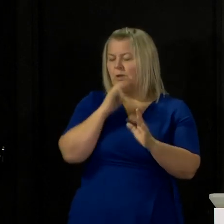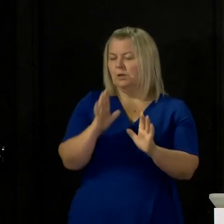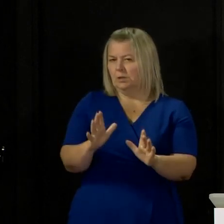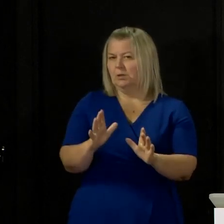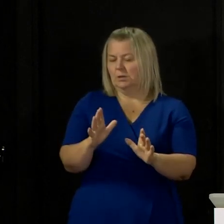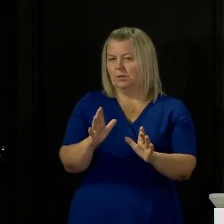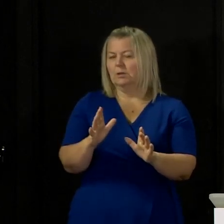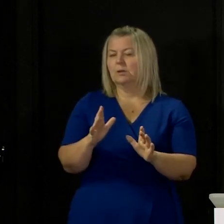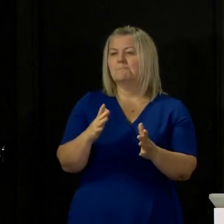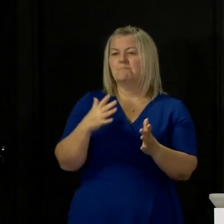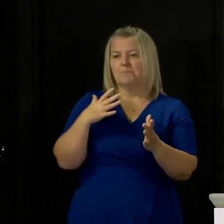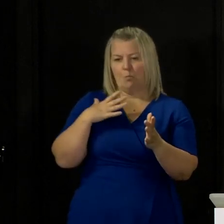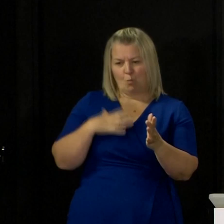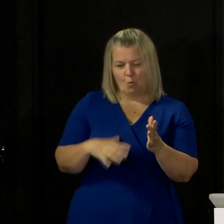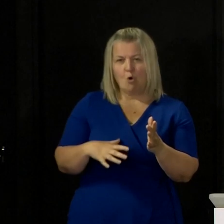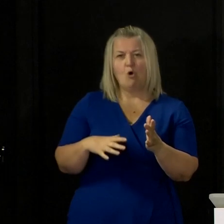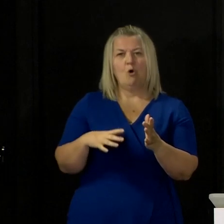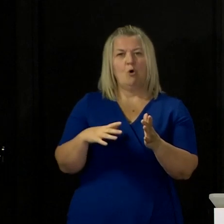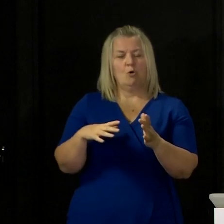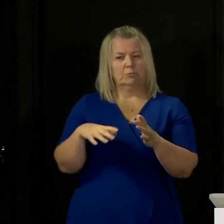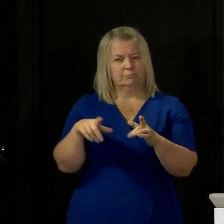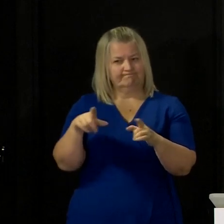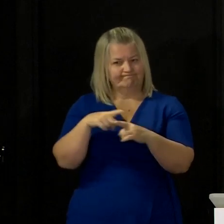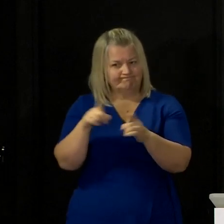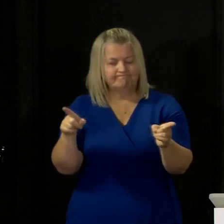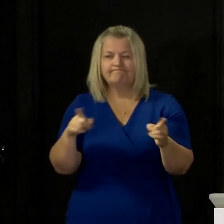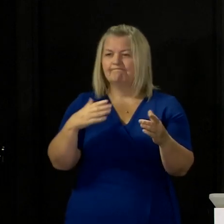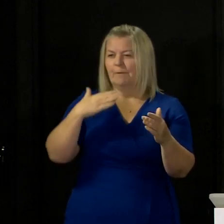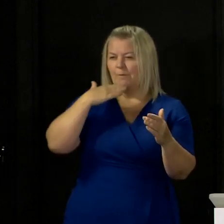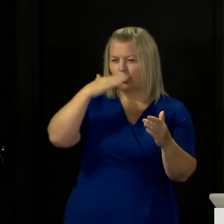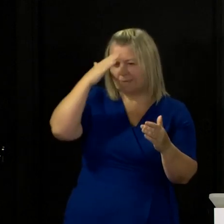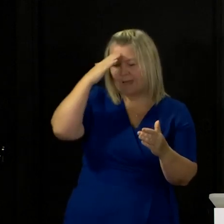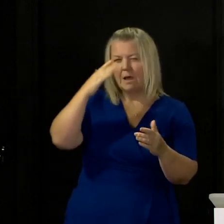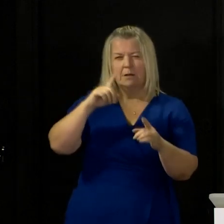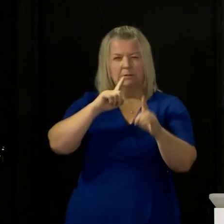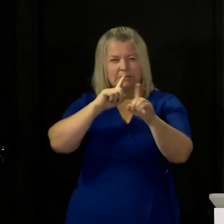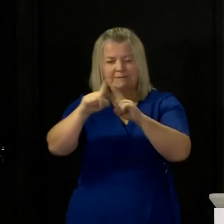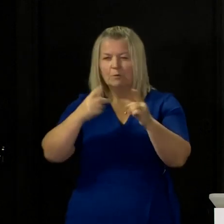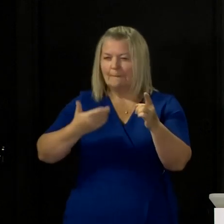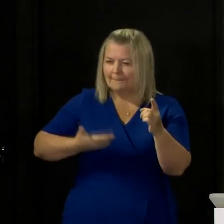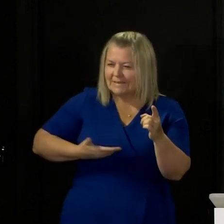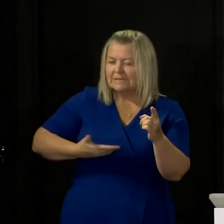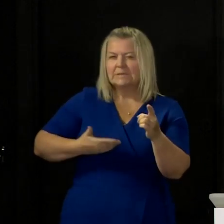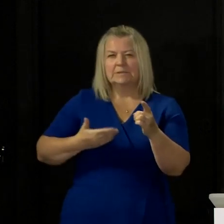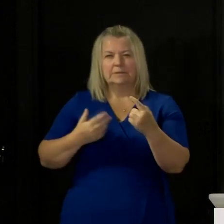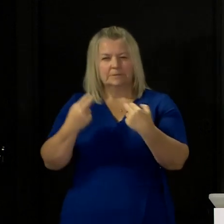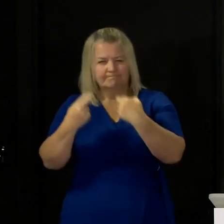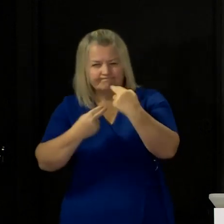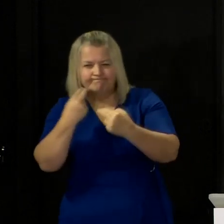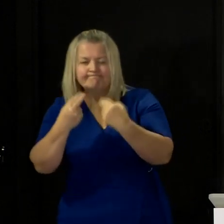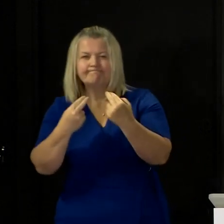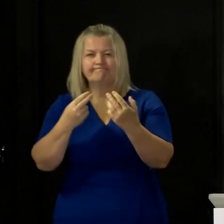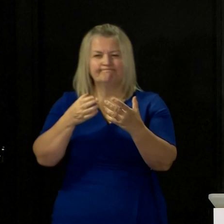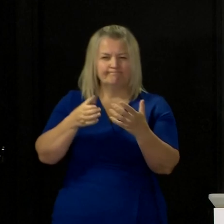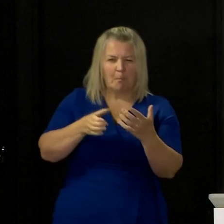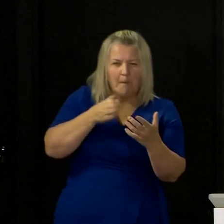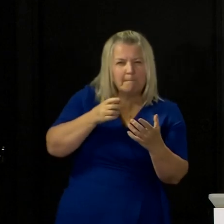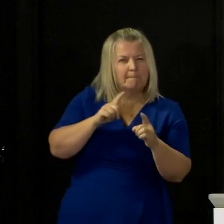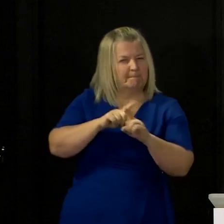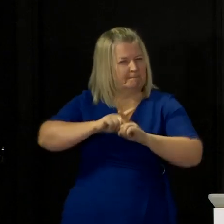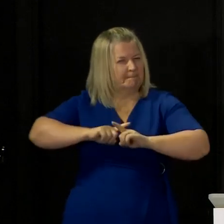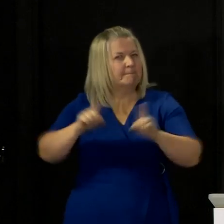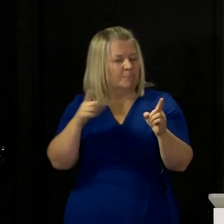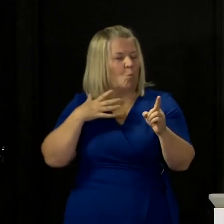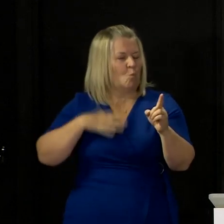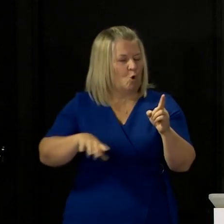as quickly and as safely as possible to start operating their businesses again and that's what we remain so focused on and getting that balance I've spoken about